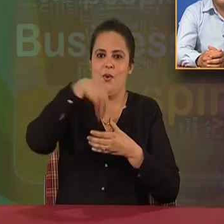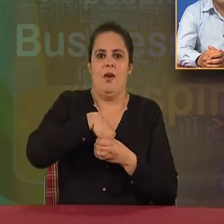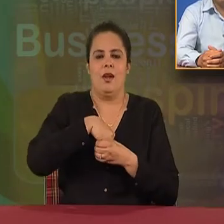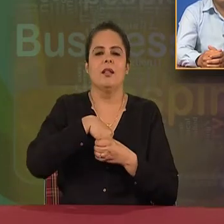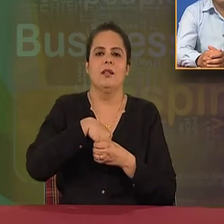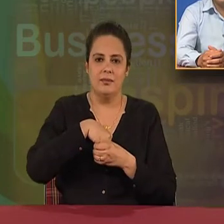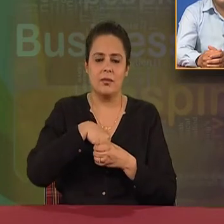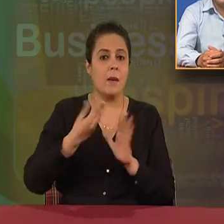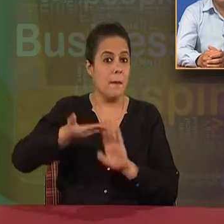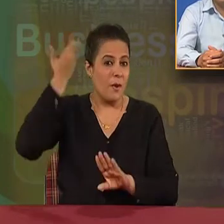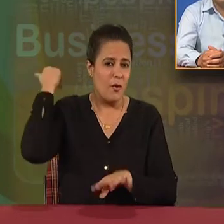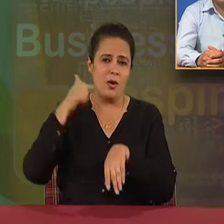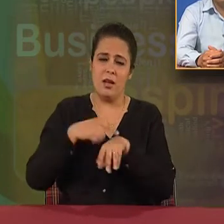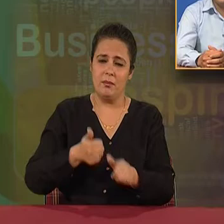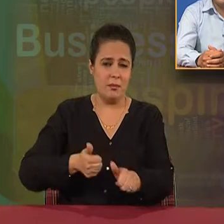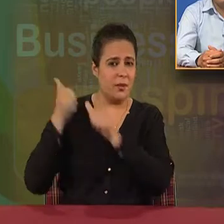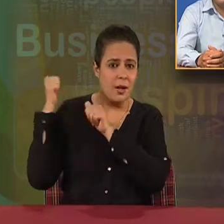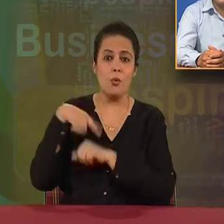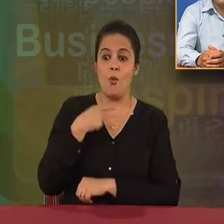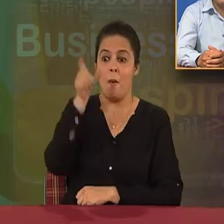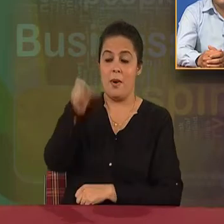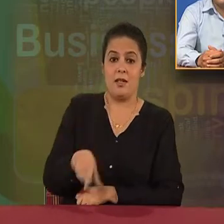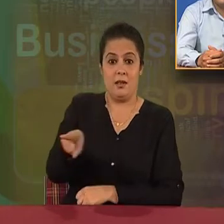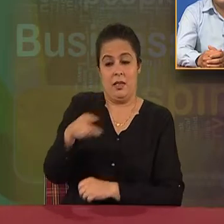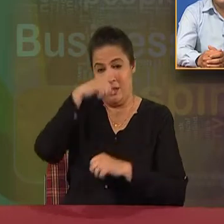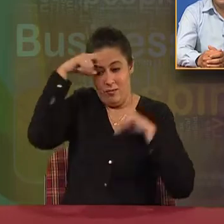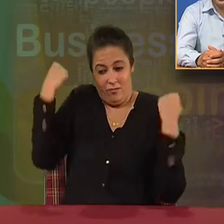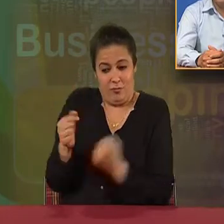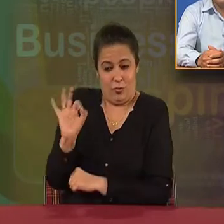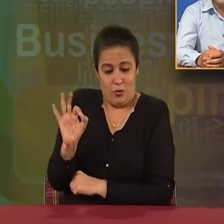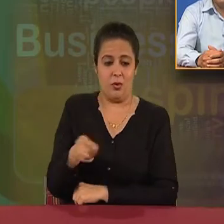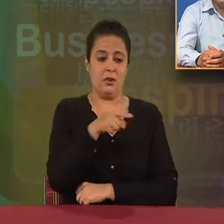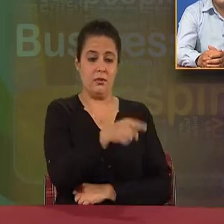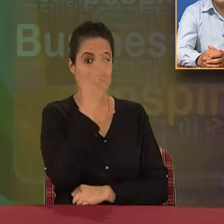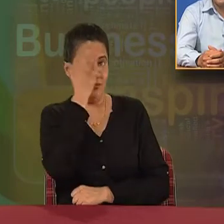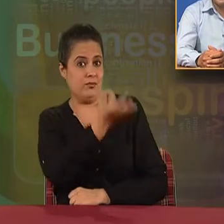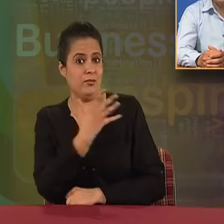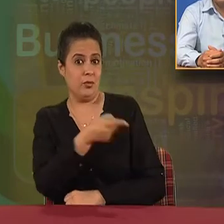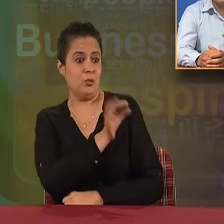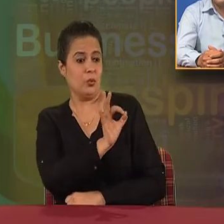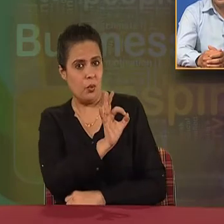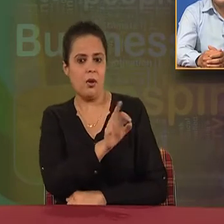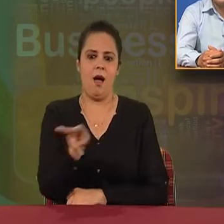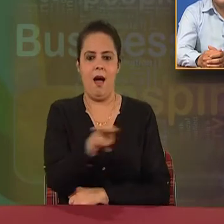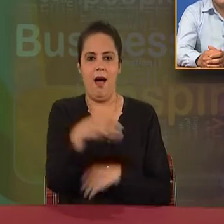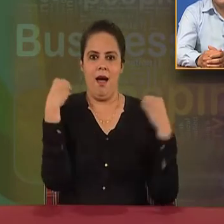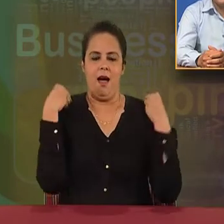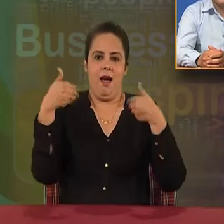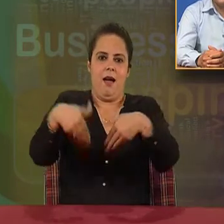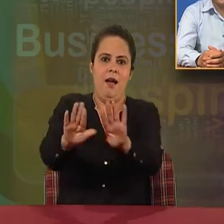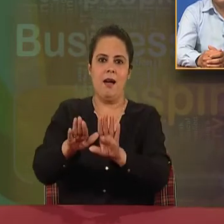when we were thinking a person who is very hardworking, very intelligent, and will be able to take the organization to the new heights.